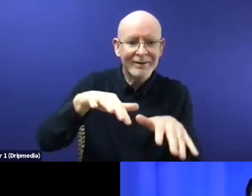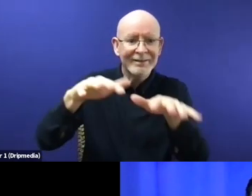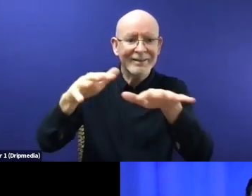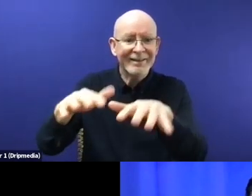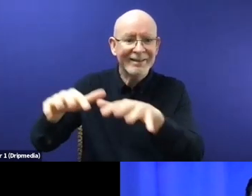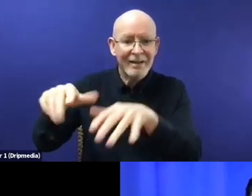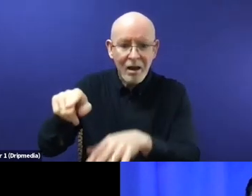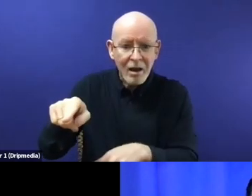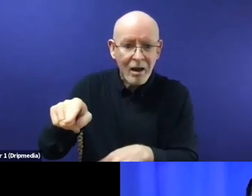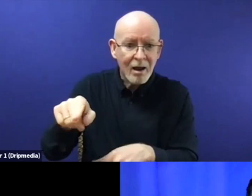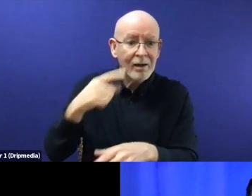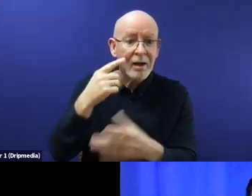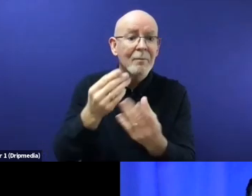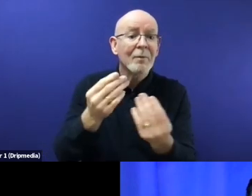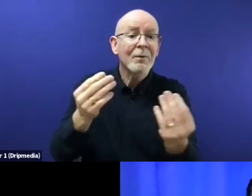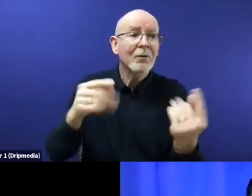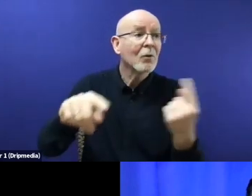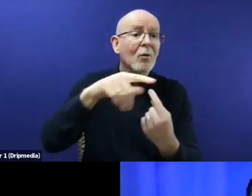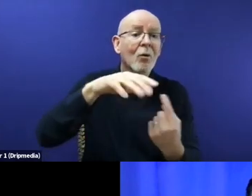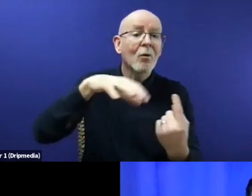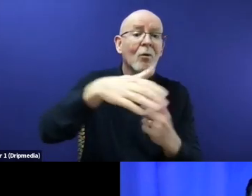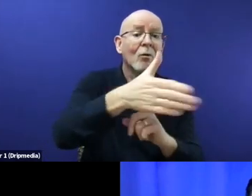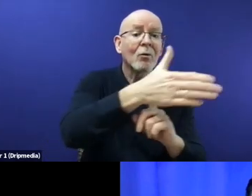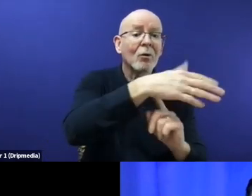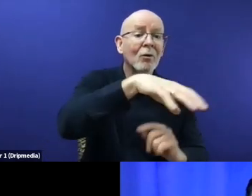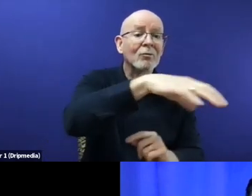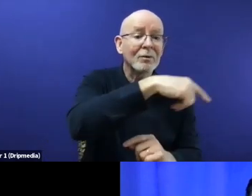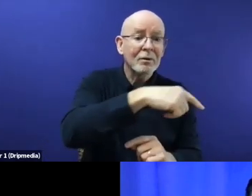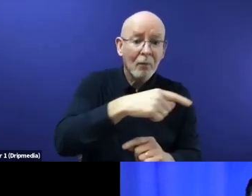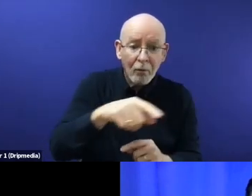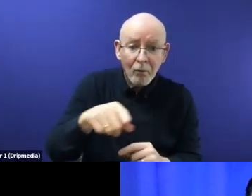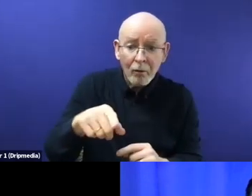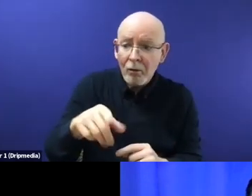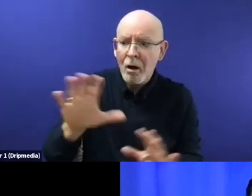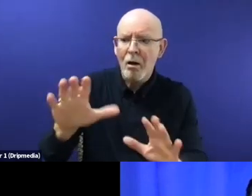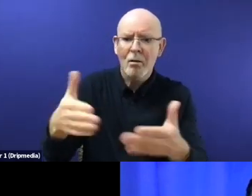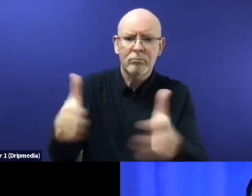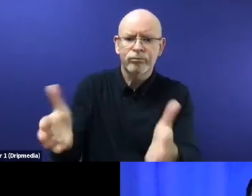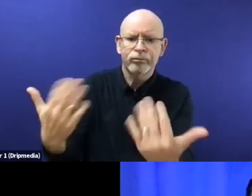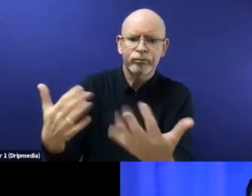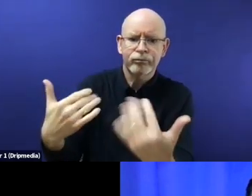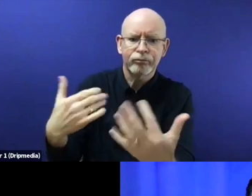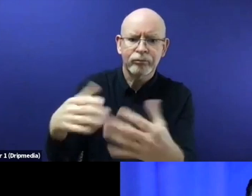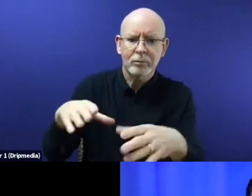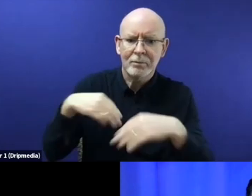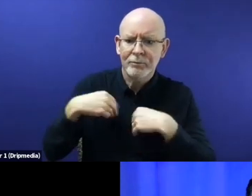refugees, also from the civil society. However, I mean in these five years, we haven't seen